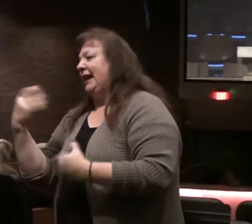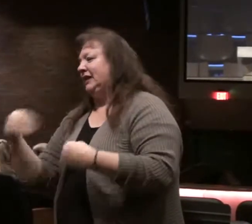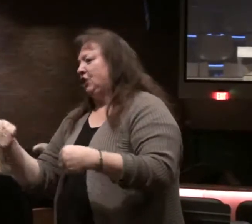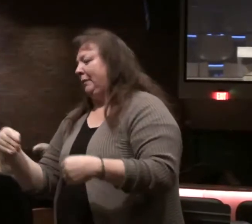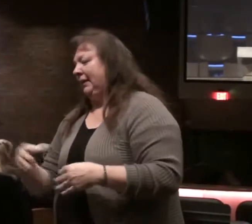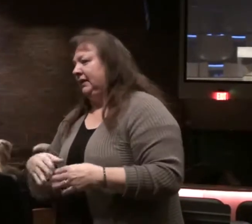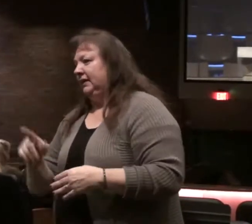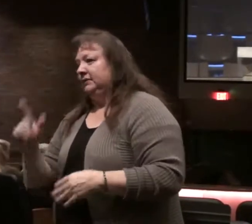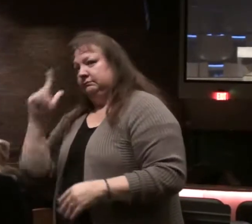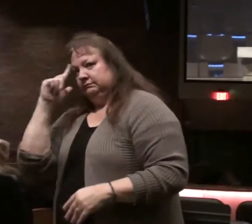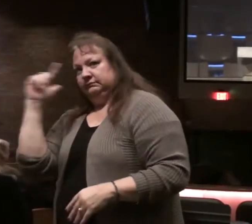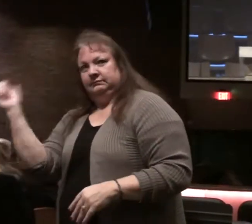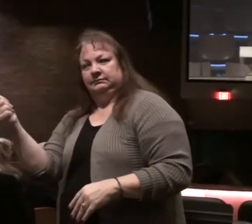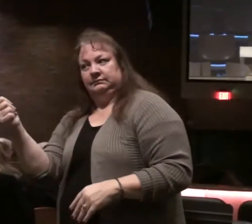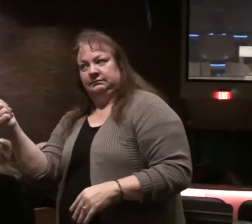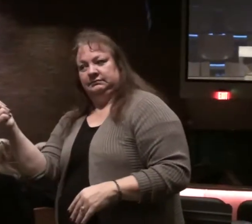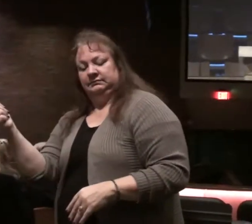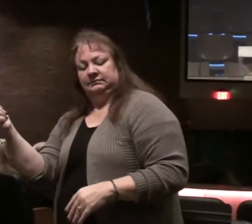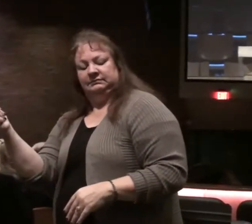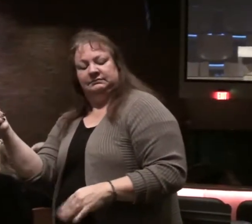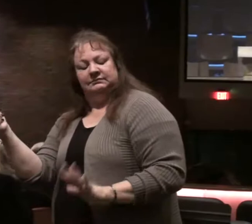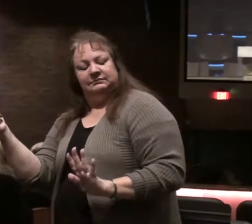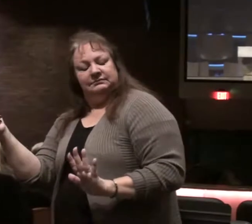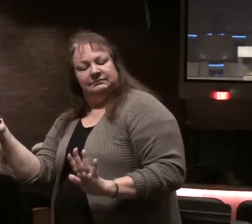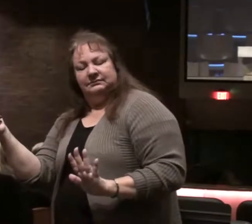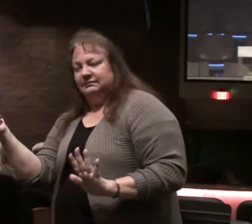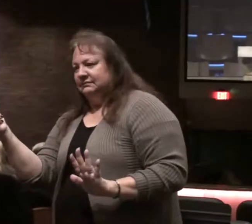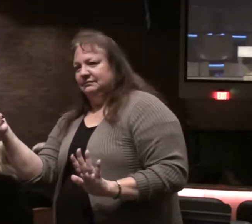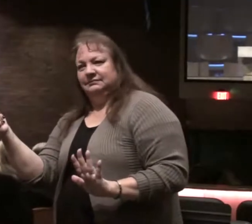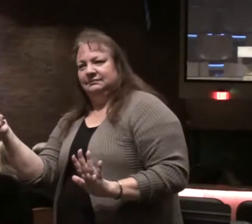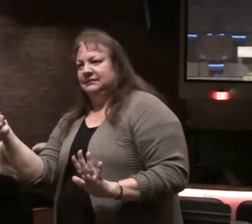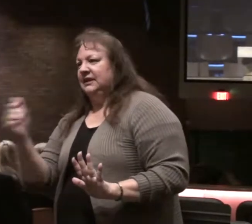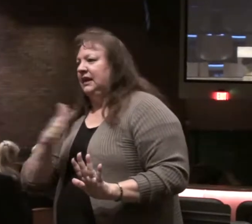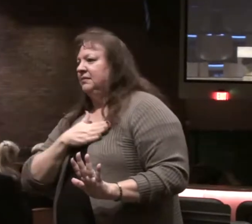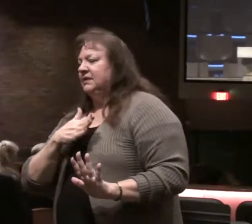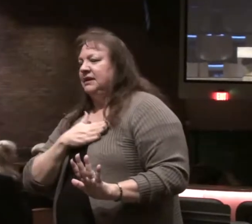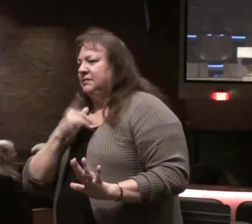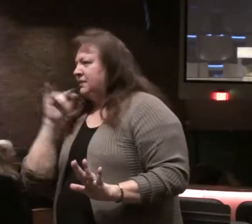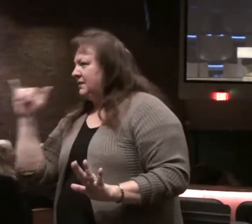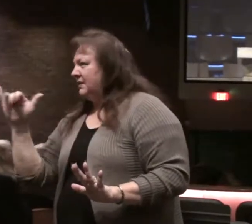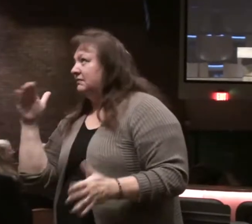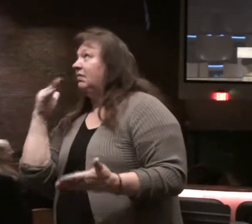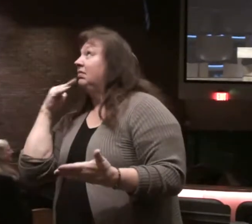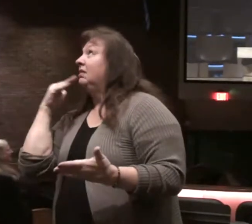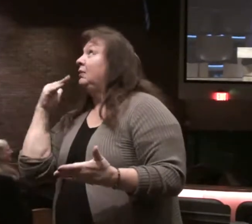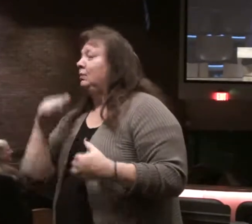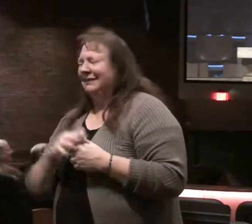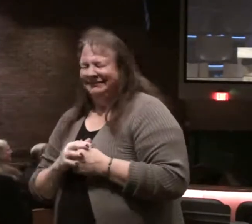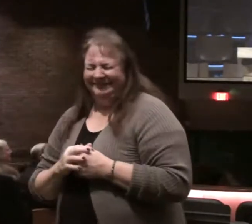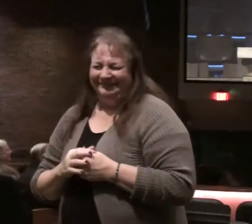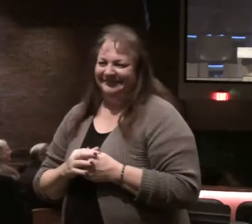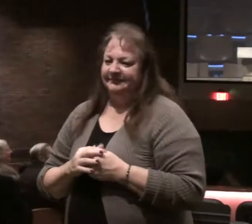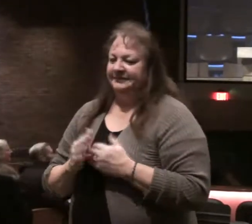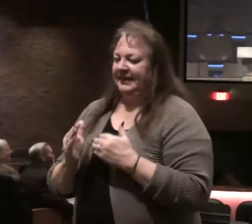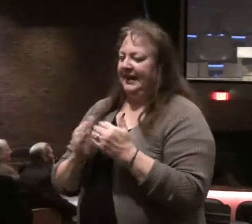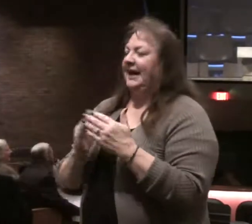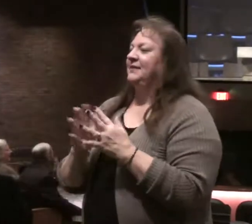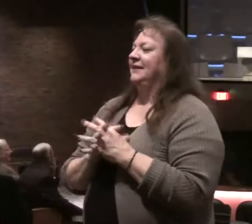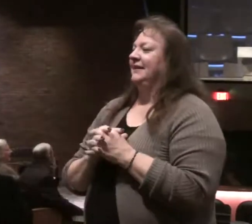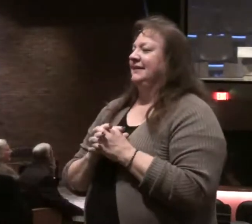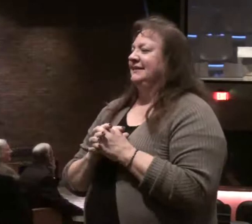it's your choice. You had time, but I thought, man, I'm glad I'm not doing that. I'm thankful. Anyway,